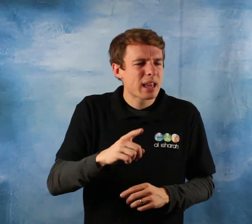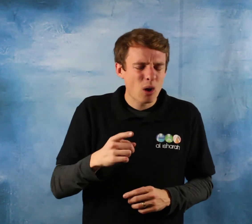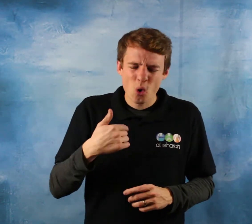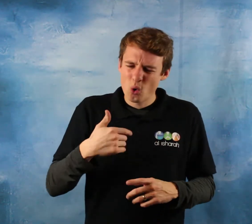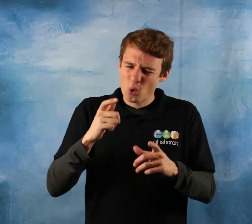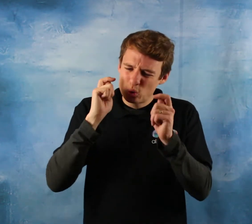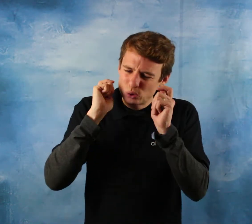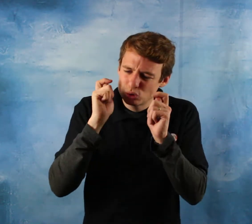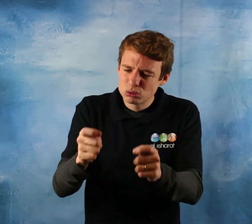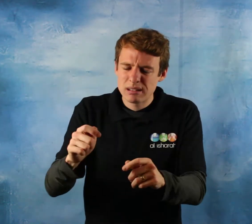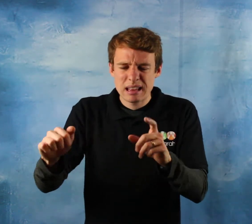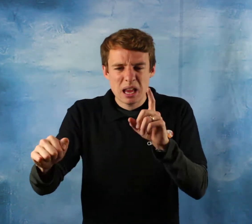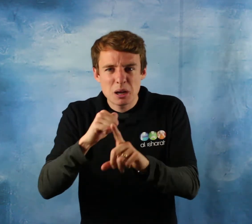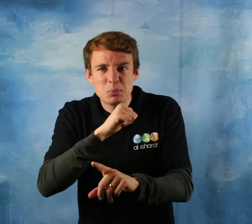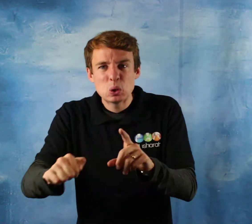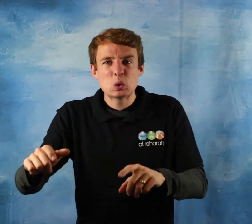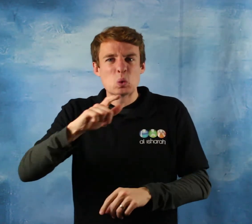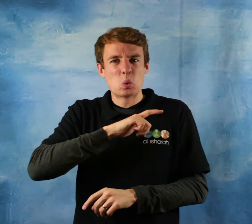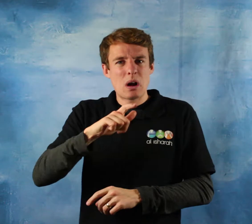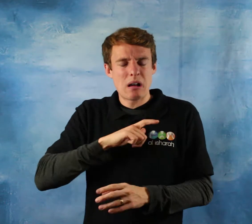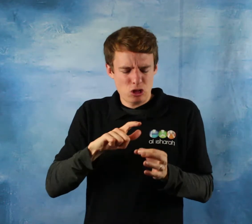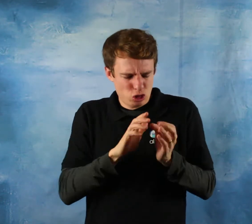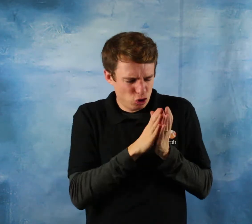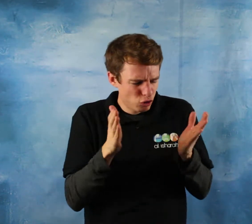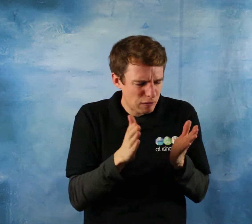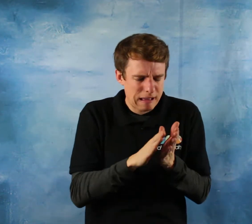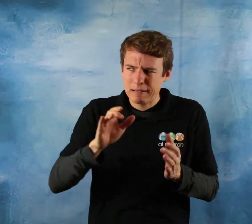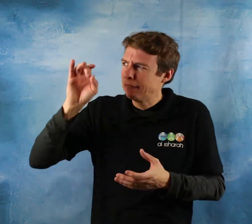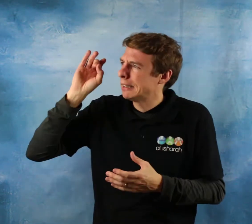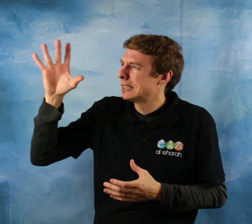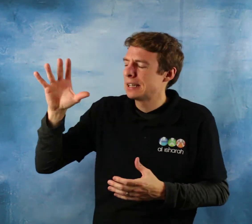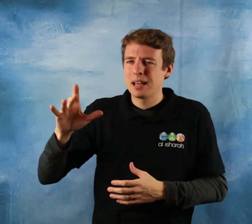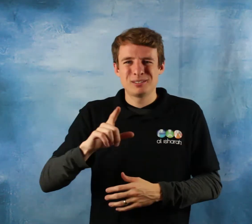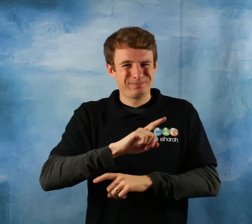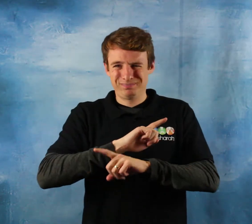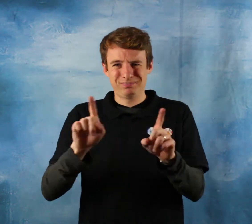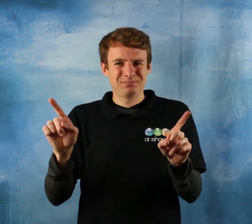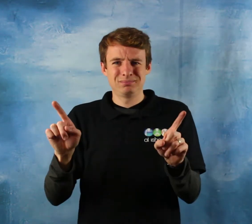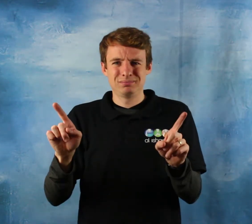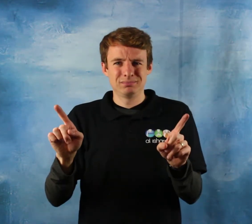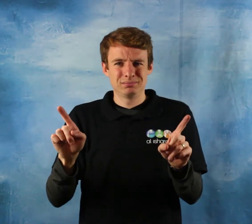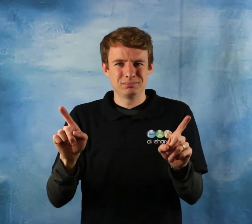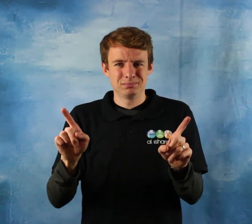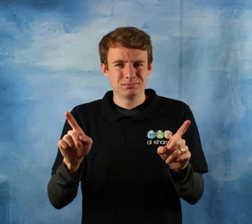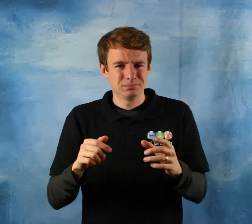outside looks and he says as they do look Islamic abuse of women if we do so